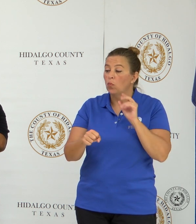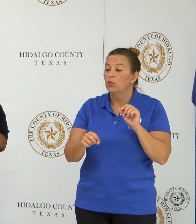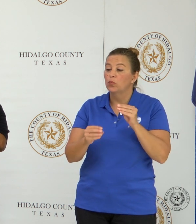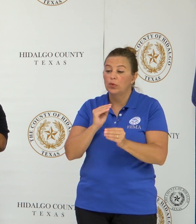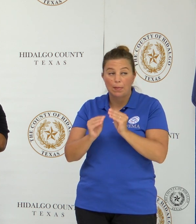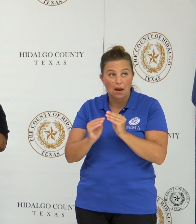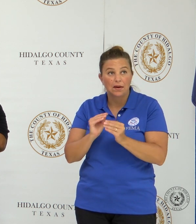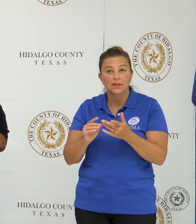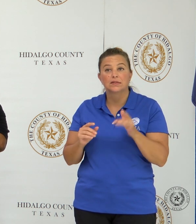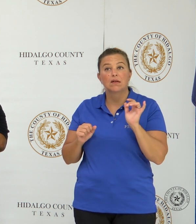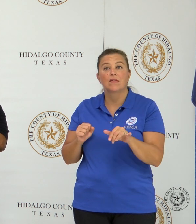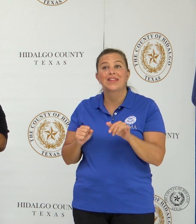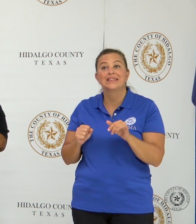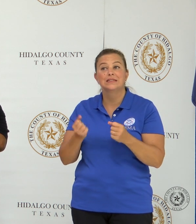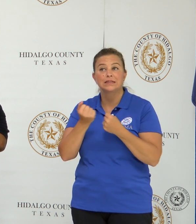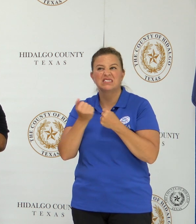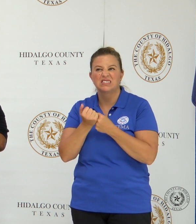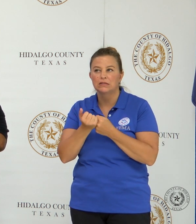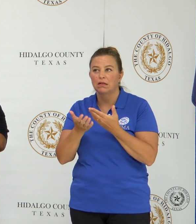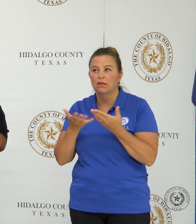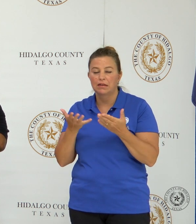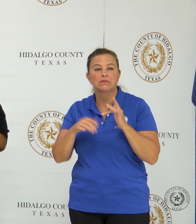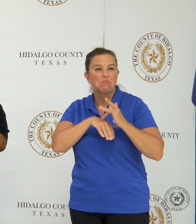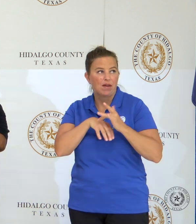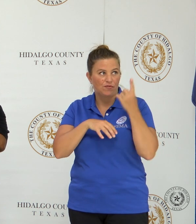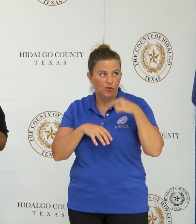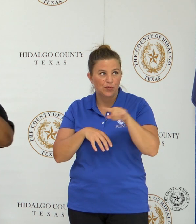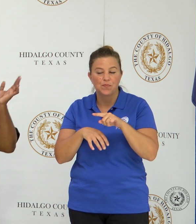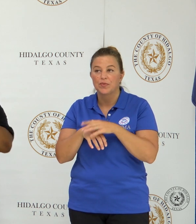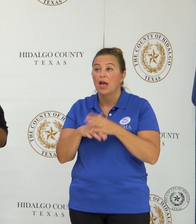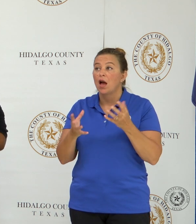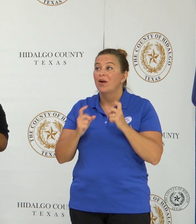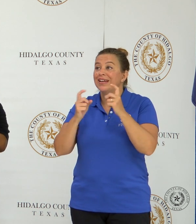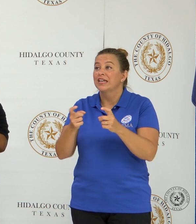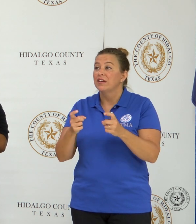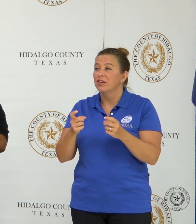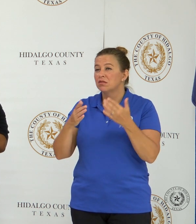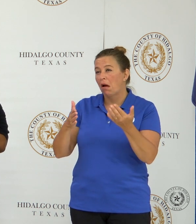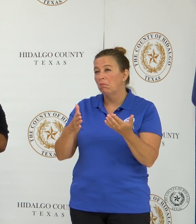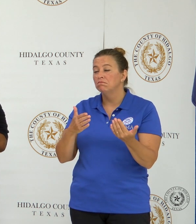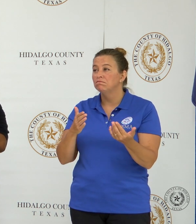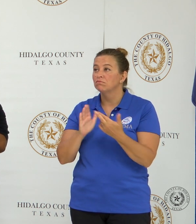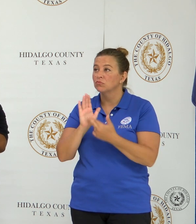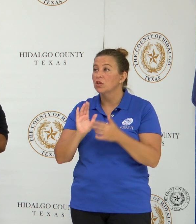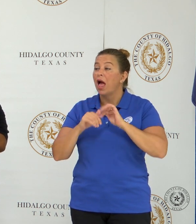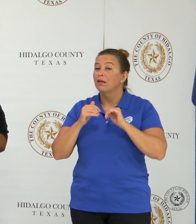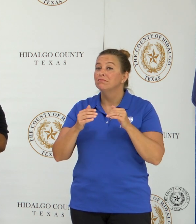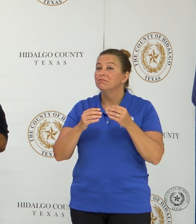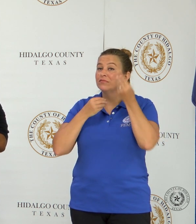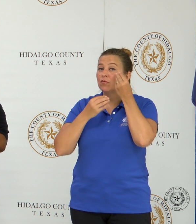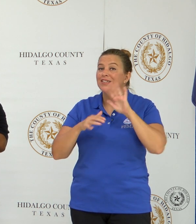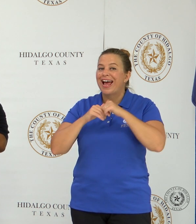and those will be the assistance sorts that will be available. I'd like to give you some guidelines about ways to get a hold